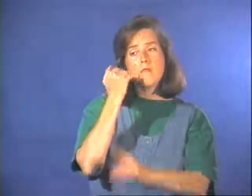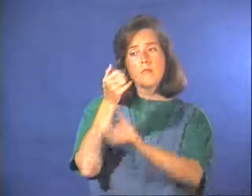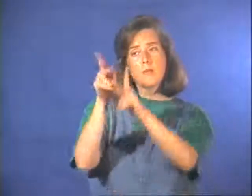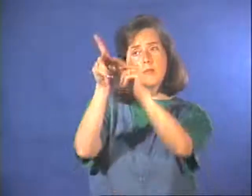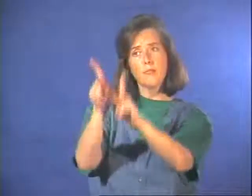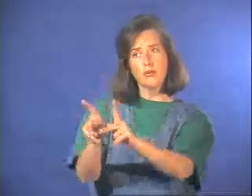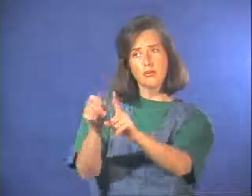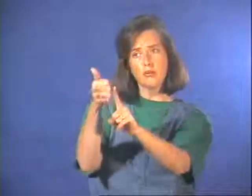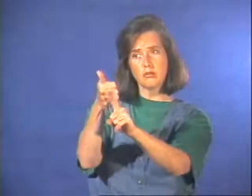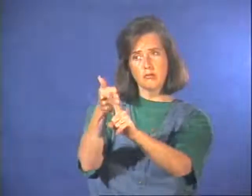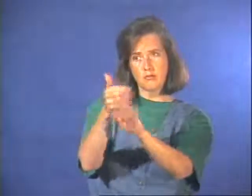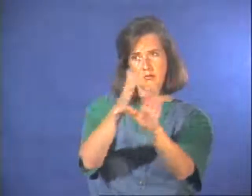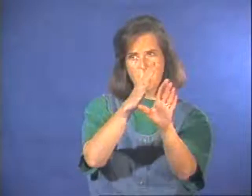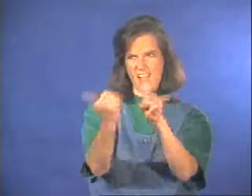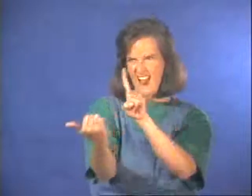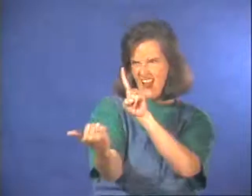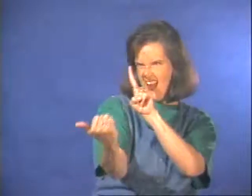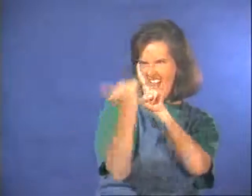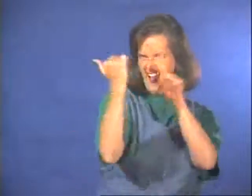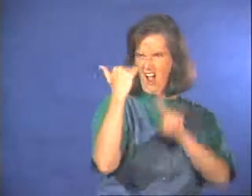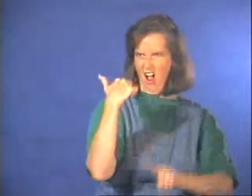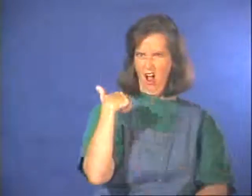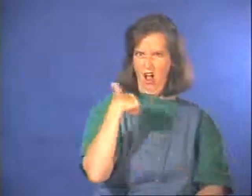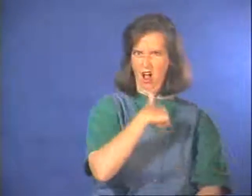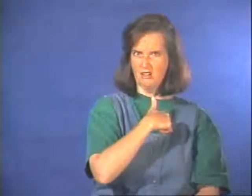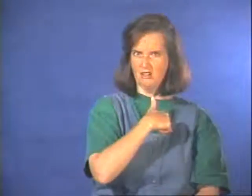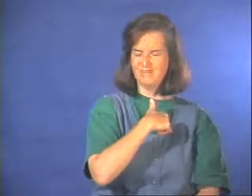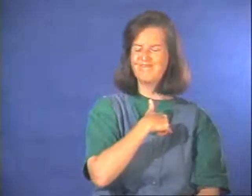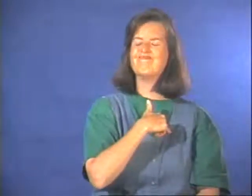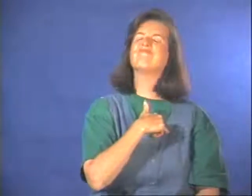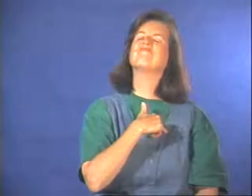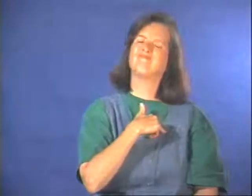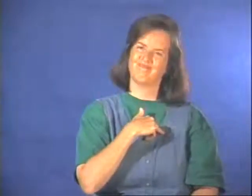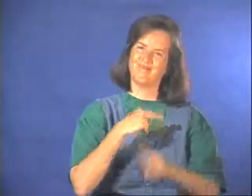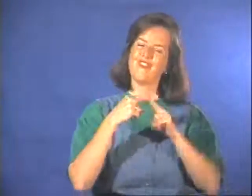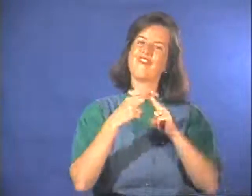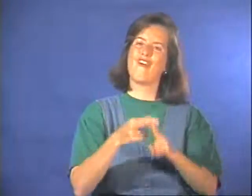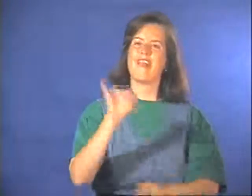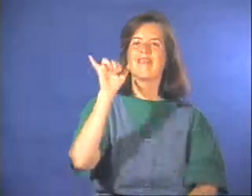If he means to deceive us, it is a lie.